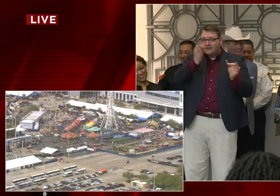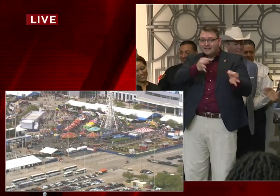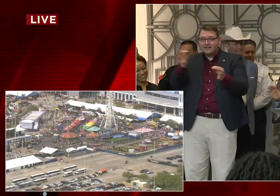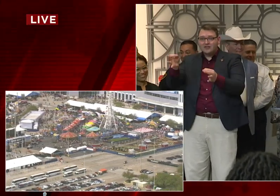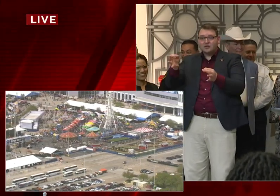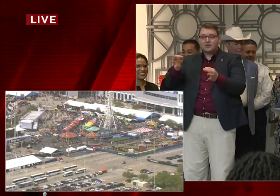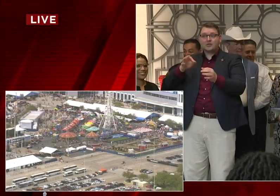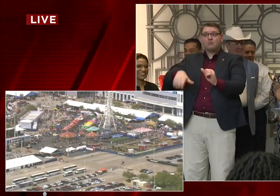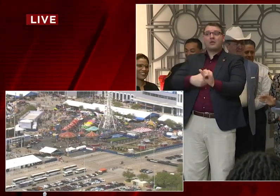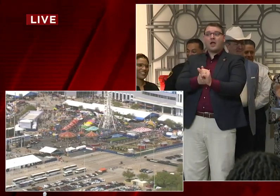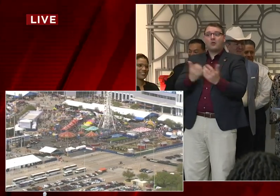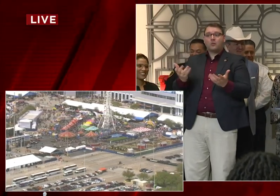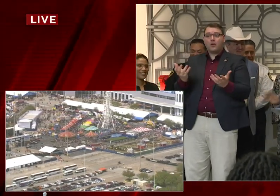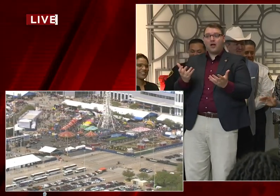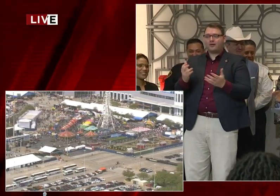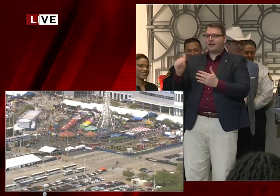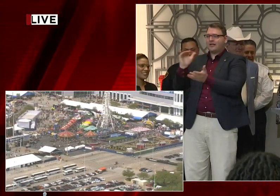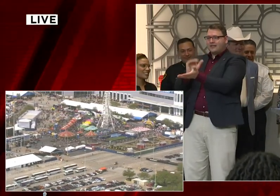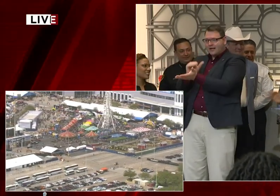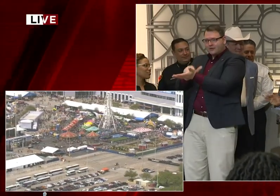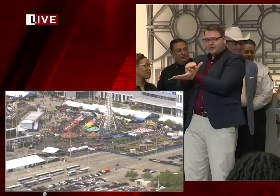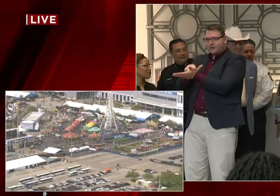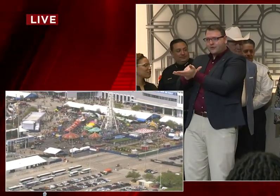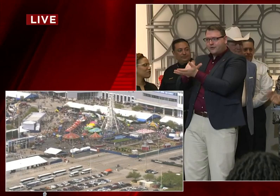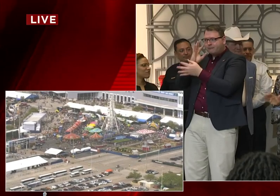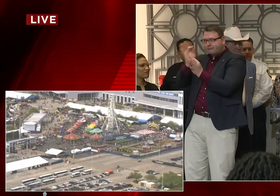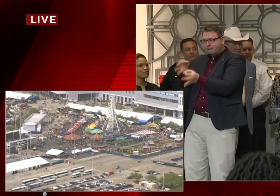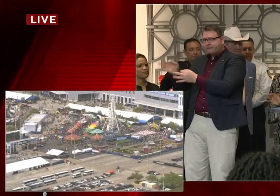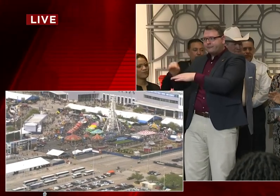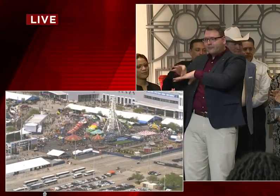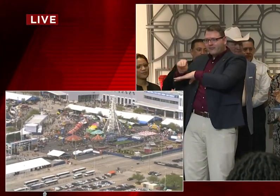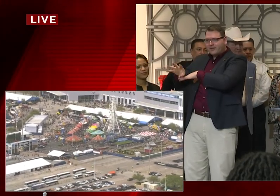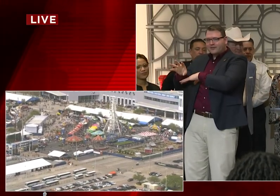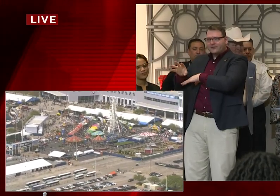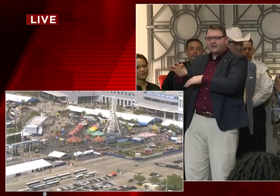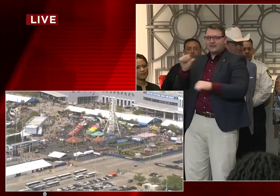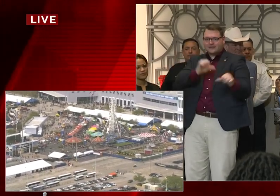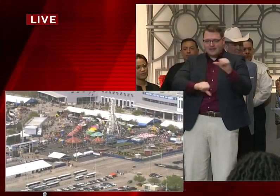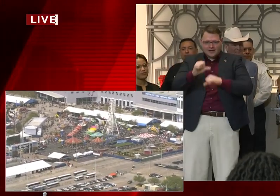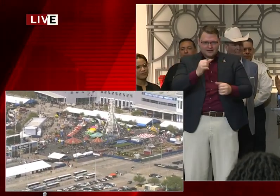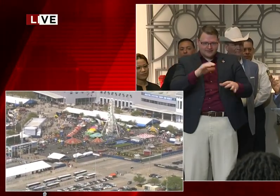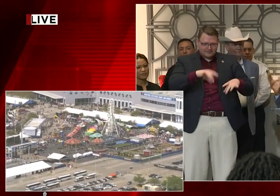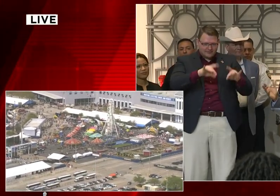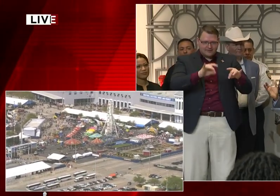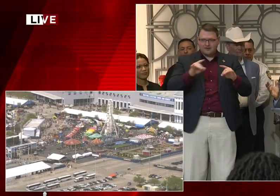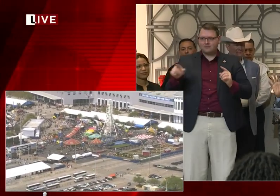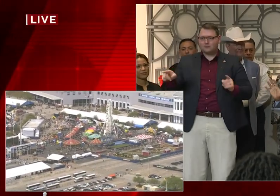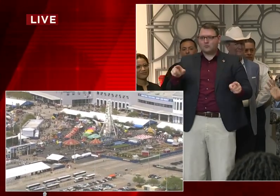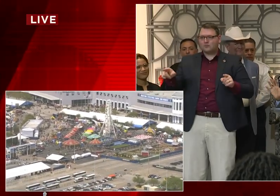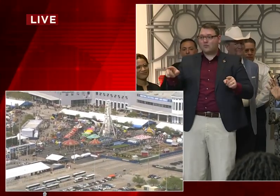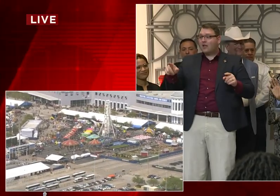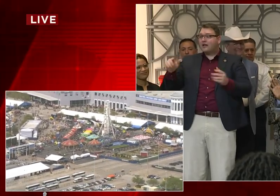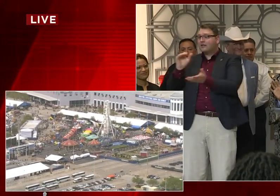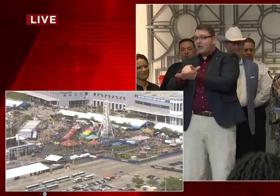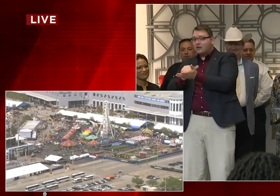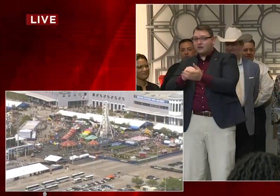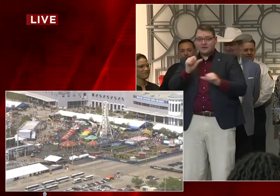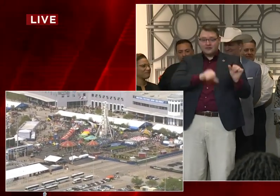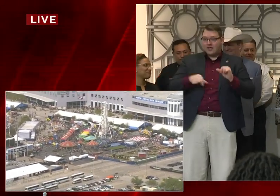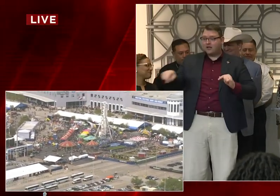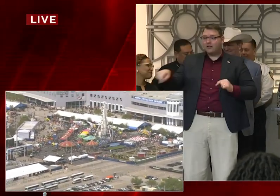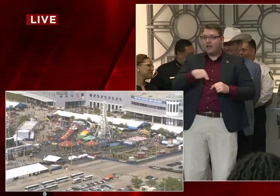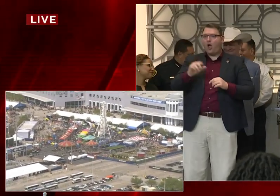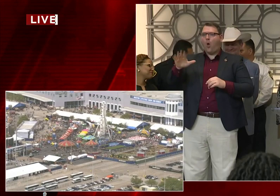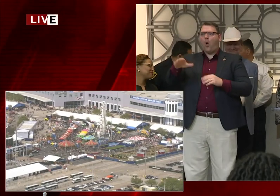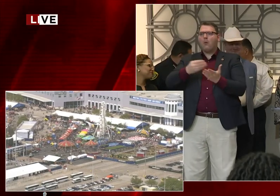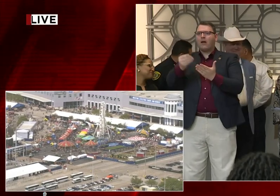No medical physician, doctor, anyone has said anything about, for example, the toilet paper, okay. So I just